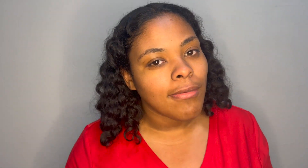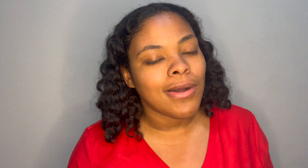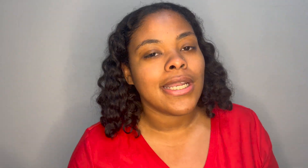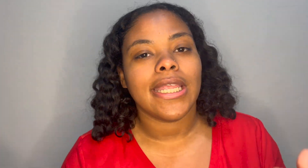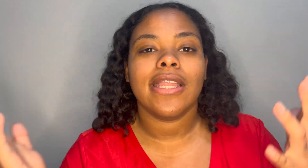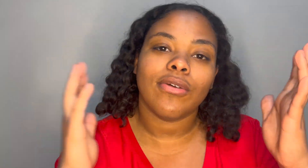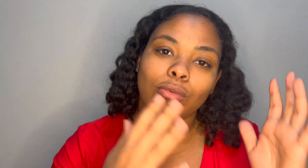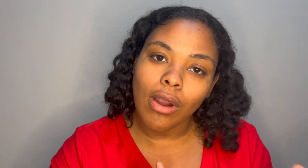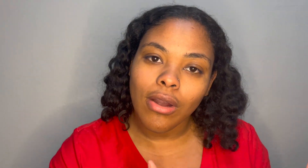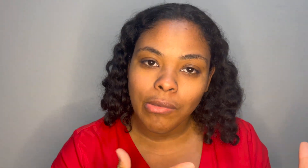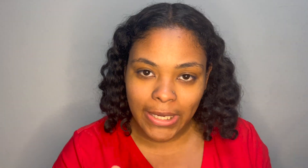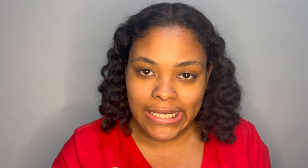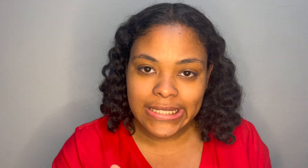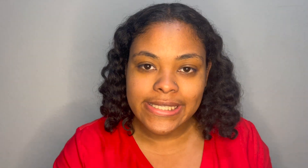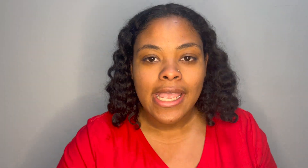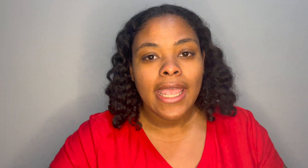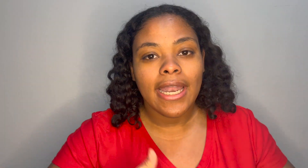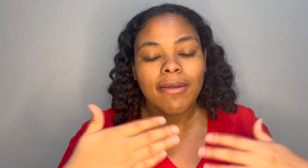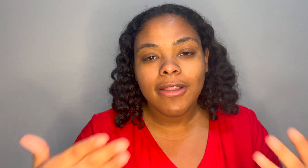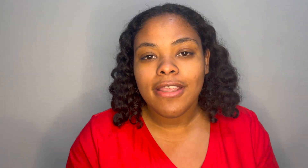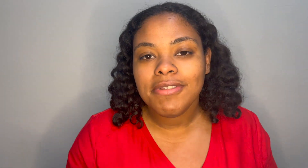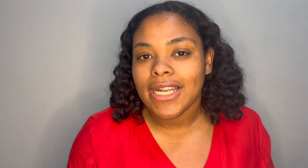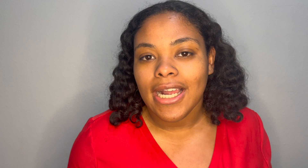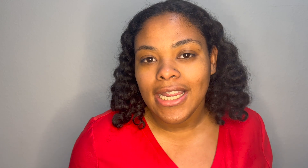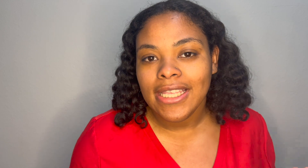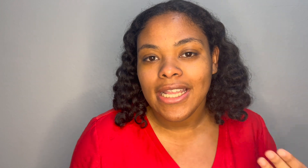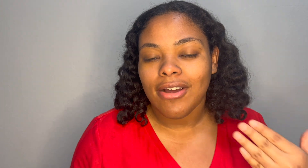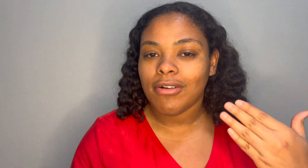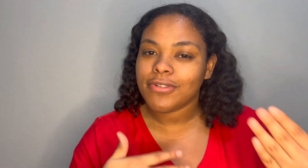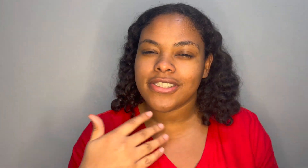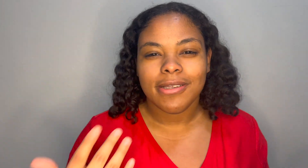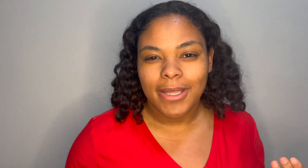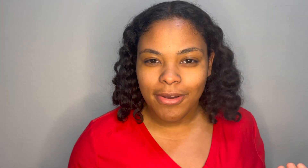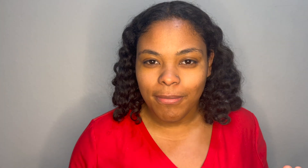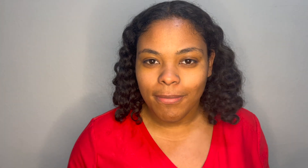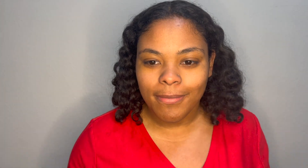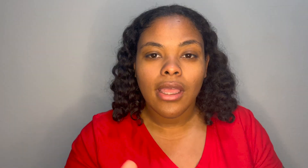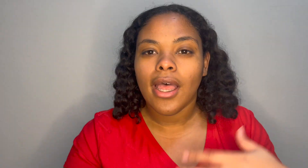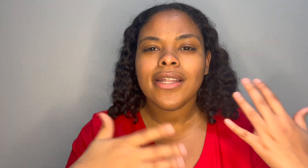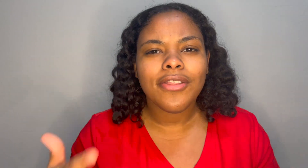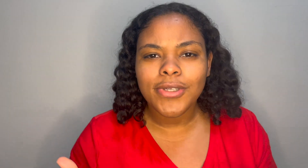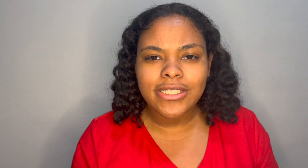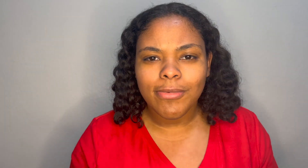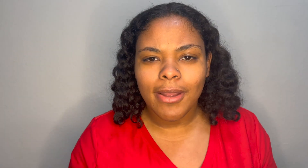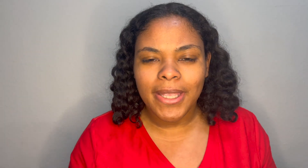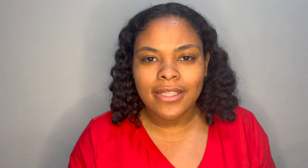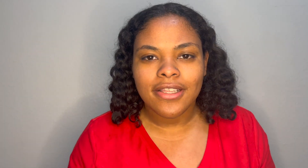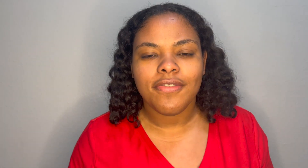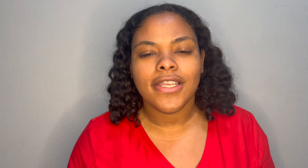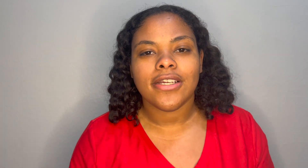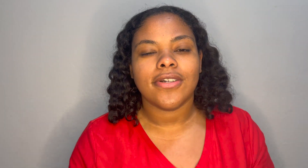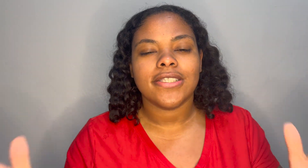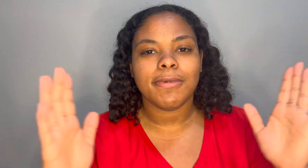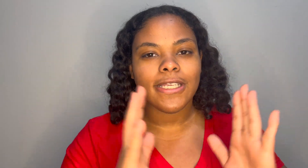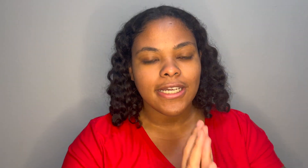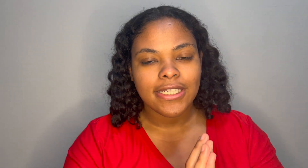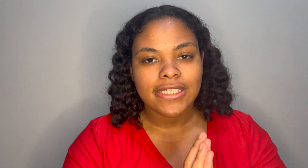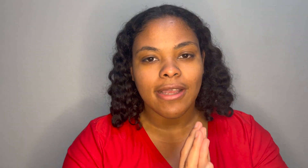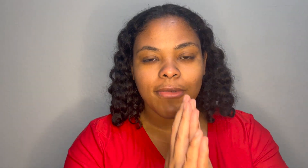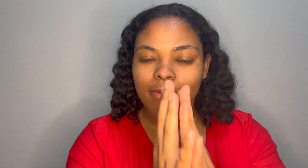one in the wrong ways and i believe that i can offer some help another reason why i'm making this video is because i'm gonna